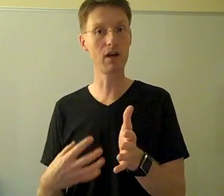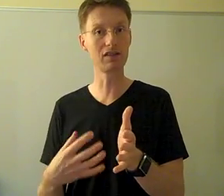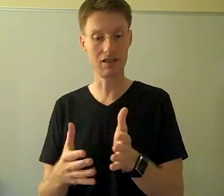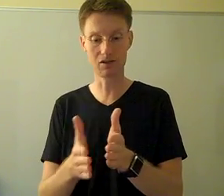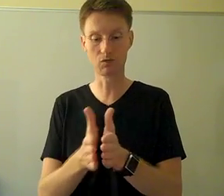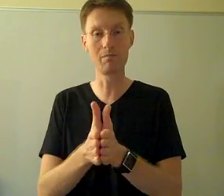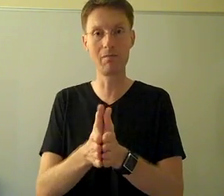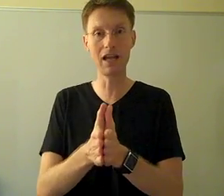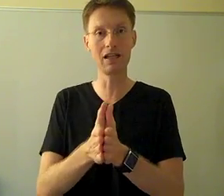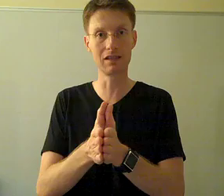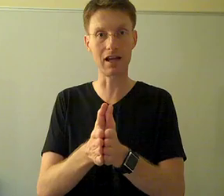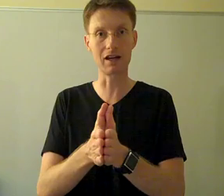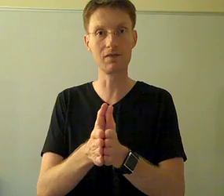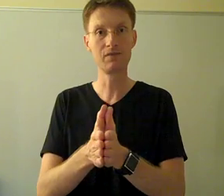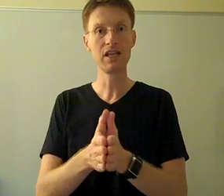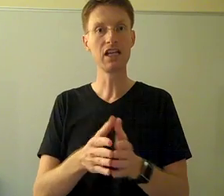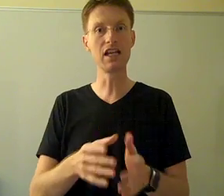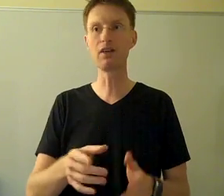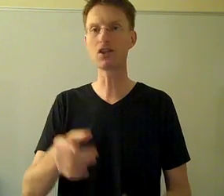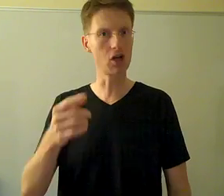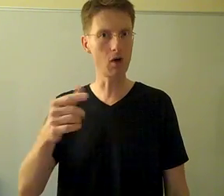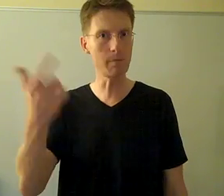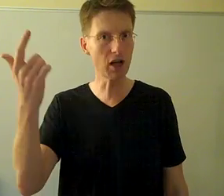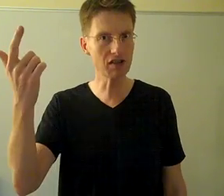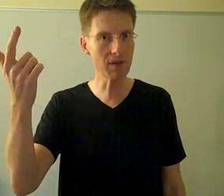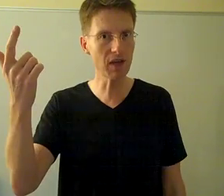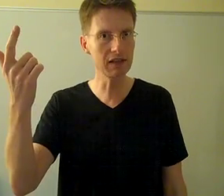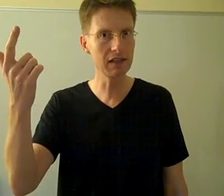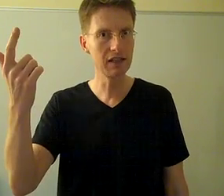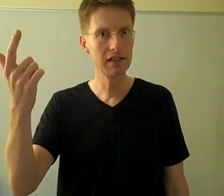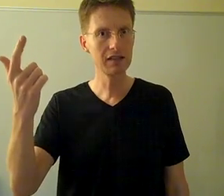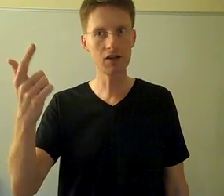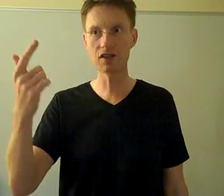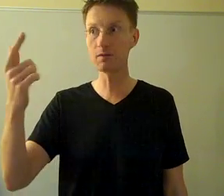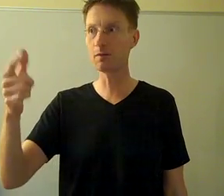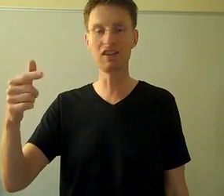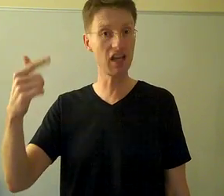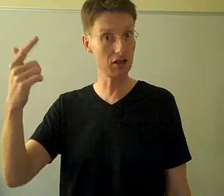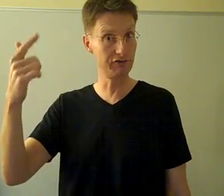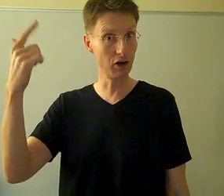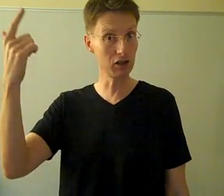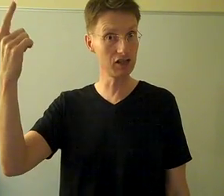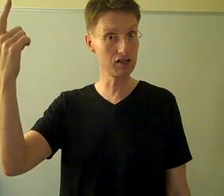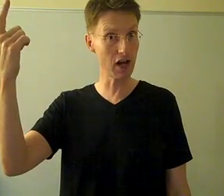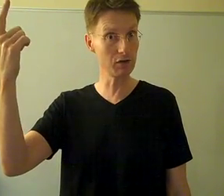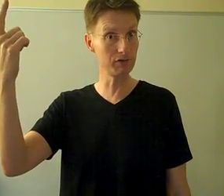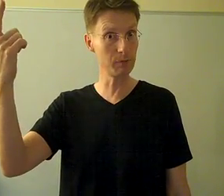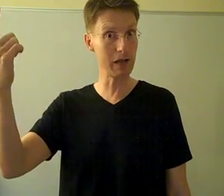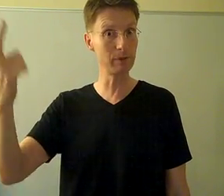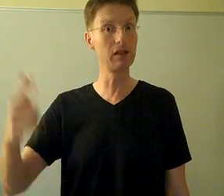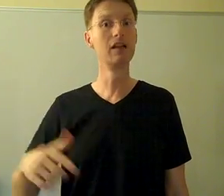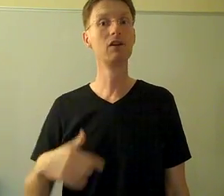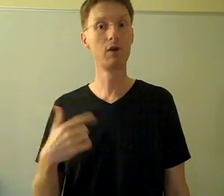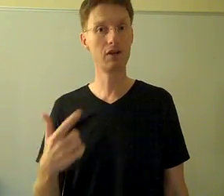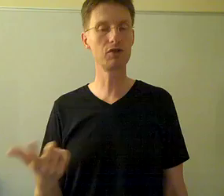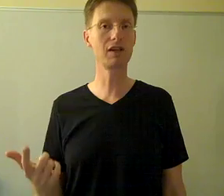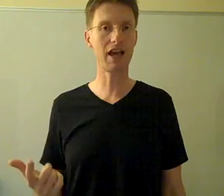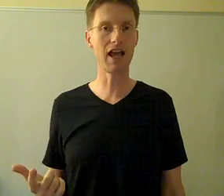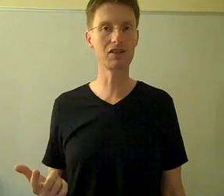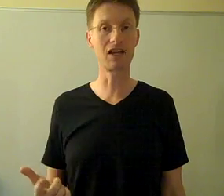resonance remaining there. Even as you go up on something, there seems to be thicker folds in general for people when they're doing that accent,